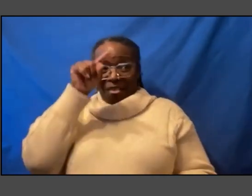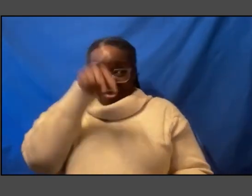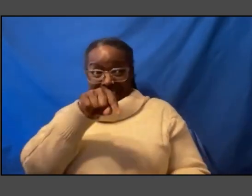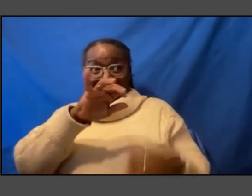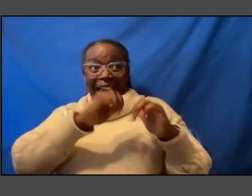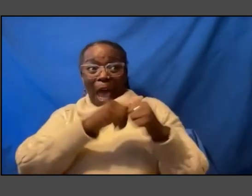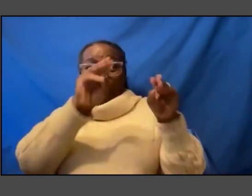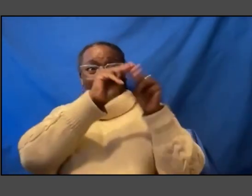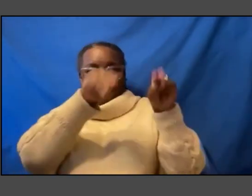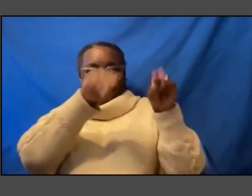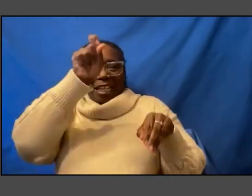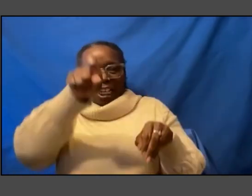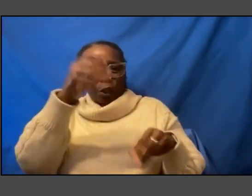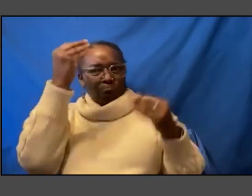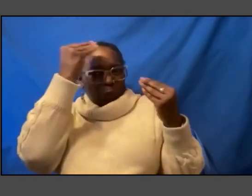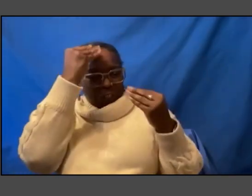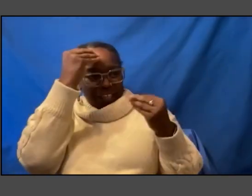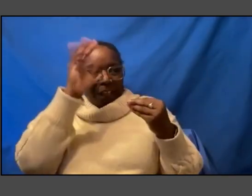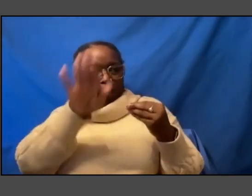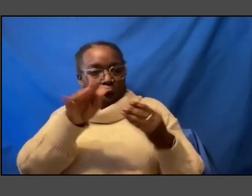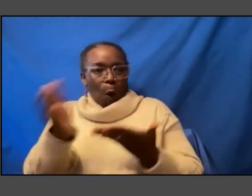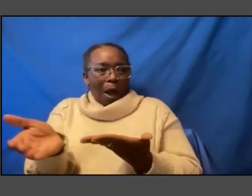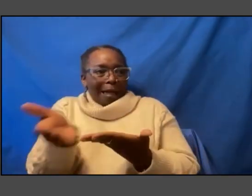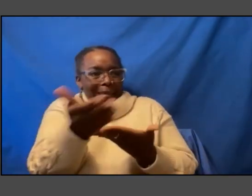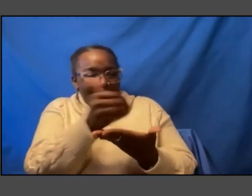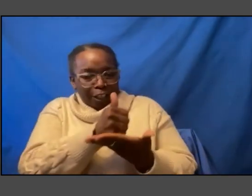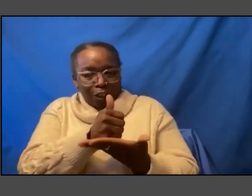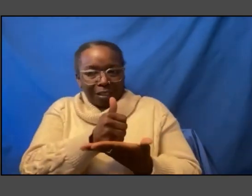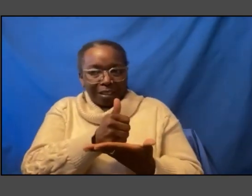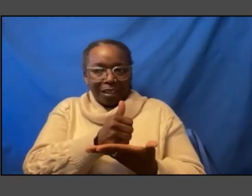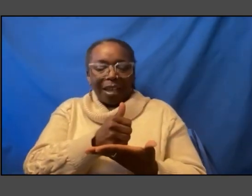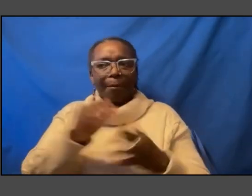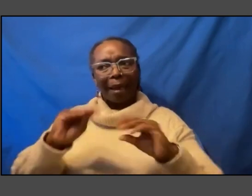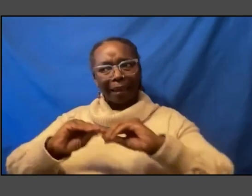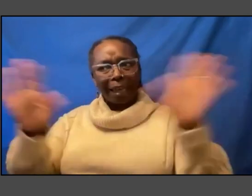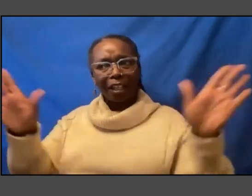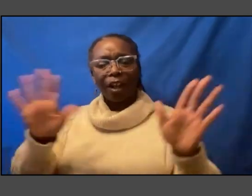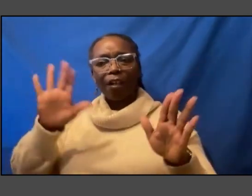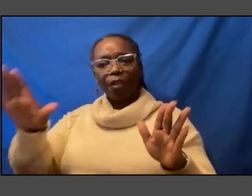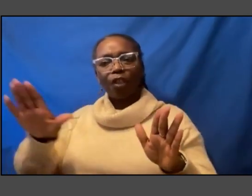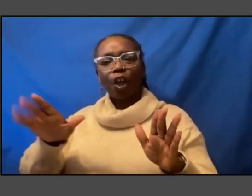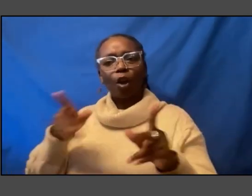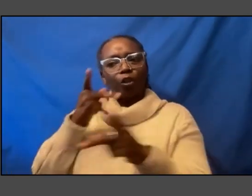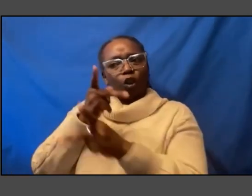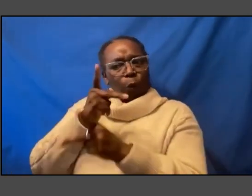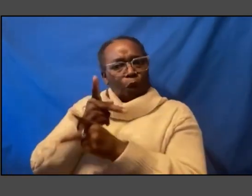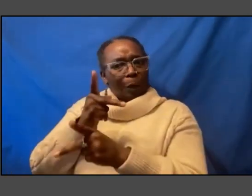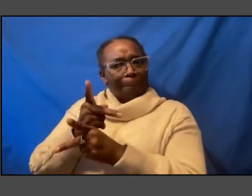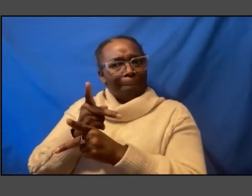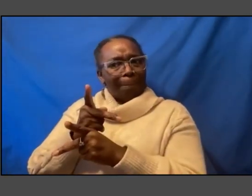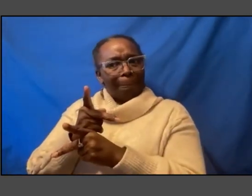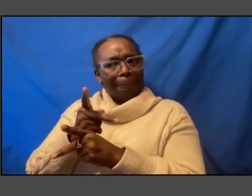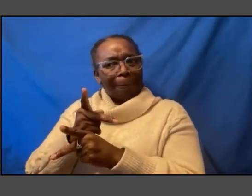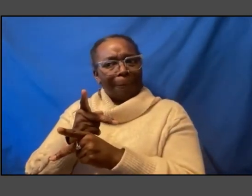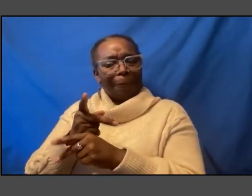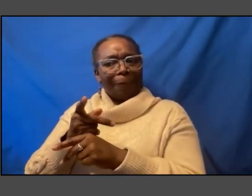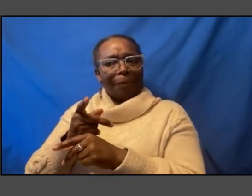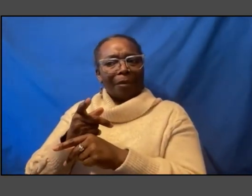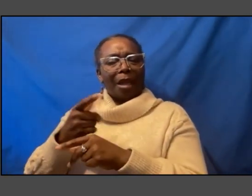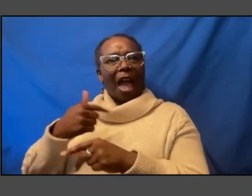about their collections but candidly about their stewardship you know for me the notion was i always hated when i heard museums say